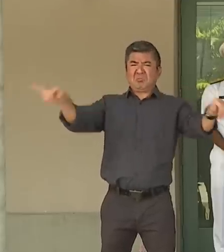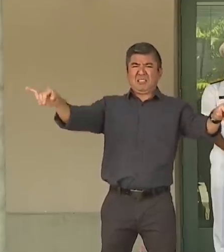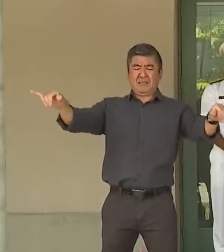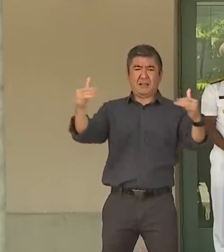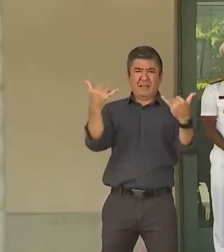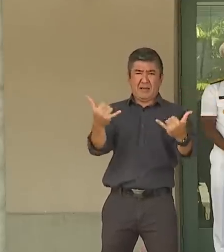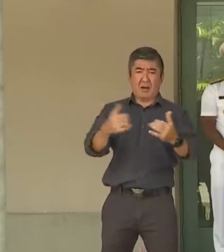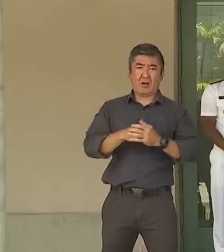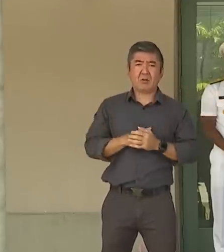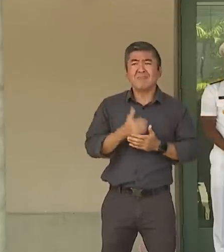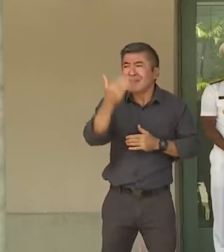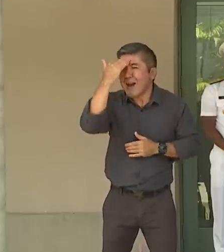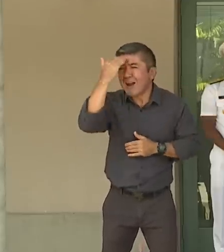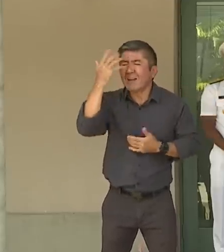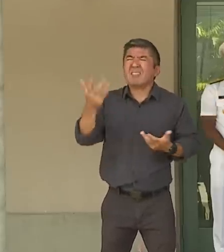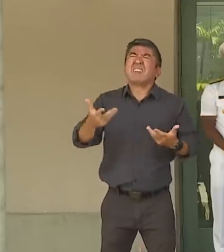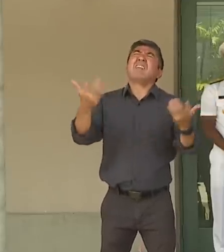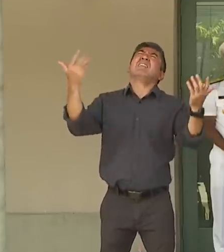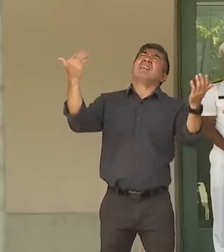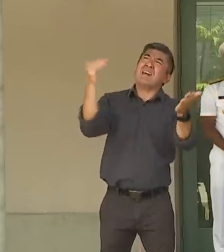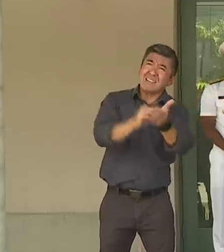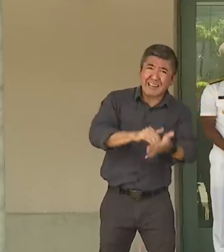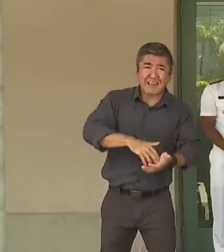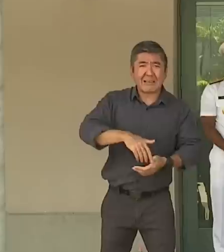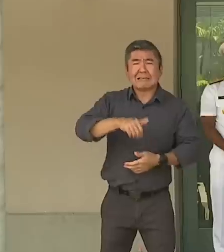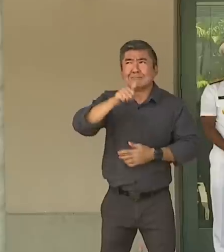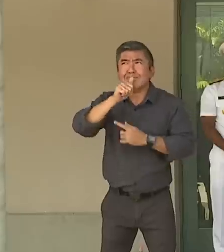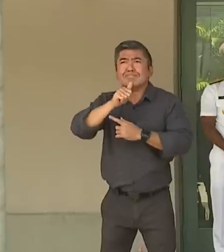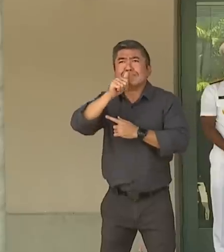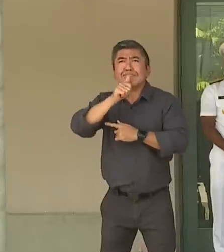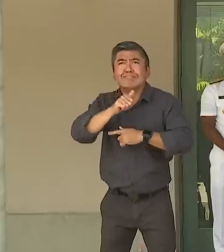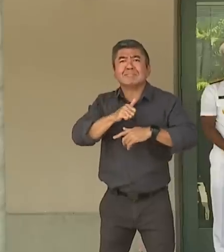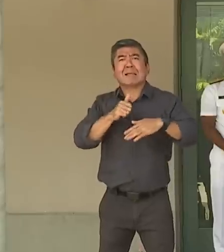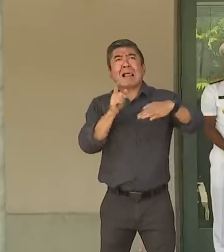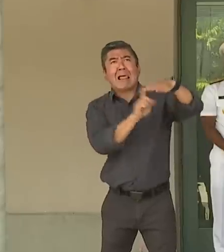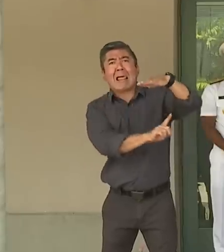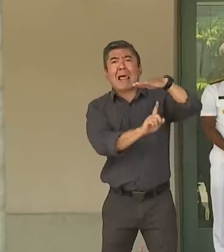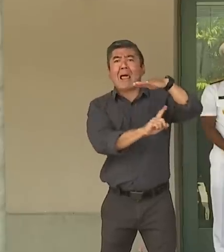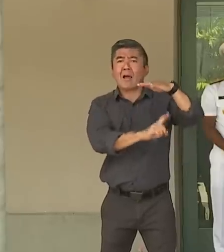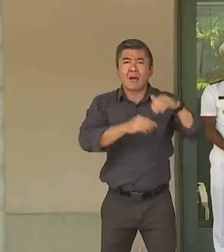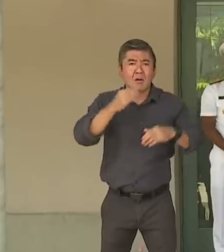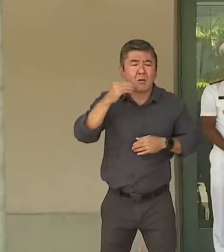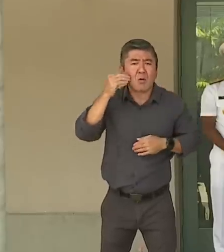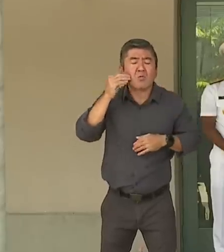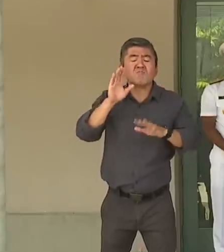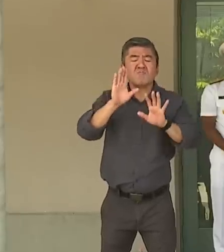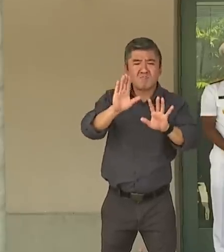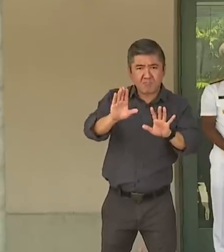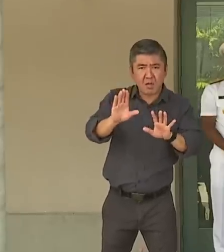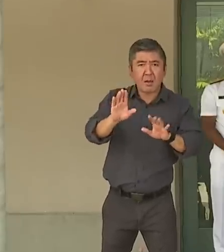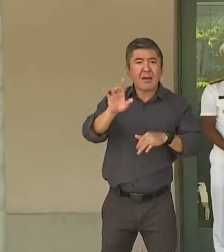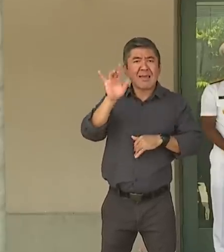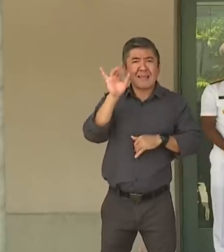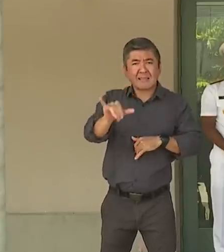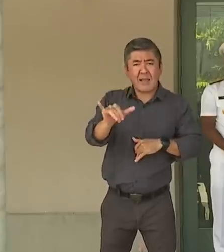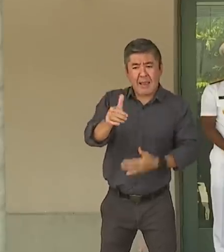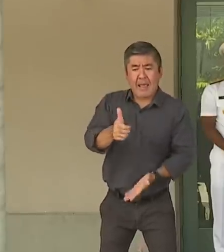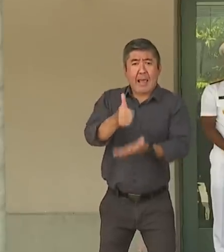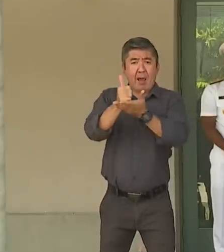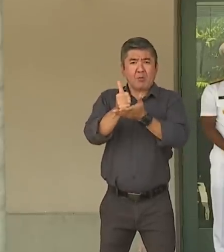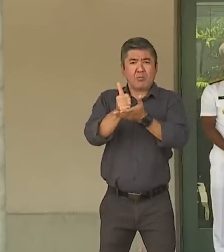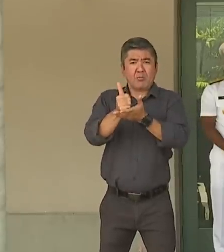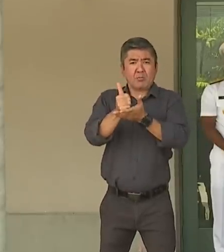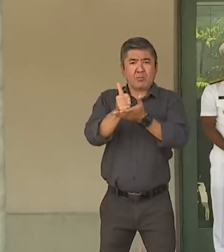We know it's going to hurt. We know it's going to hurt to be home for a short time, but it's also going to save lives and save economic activity going